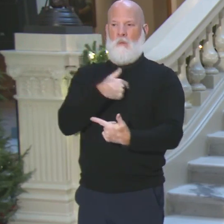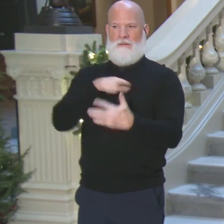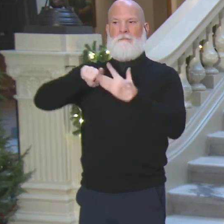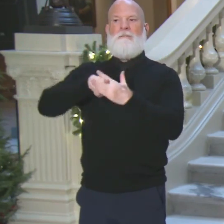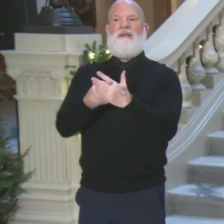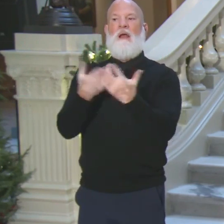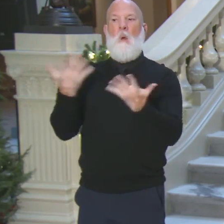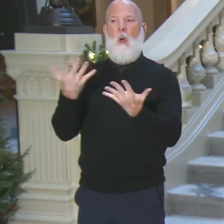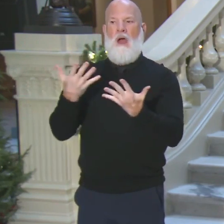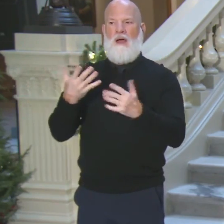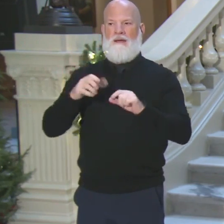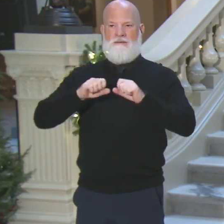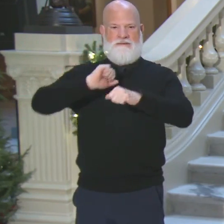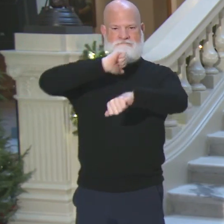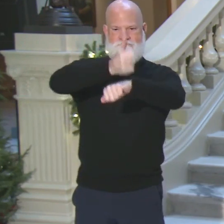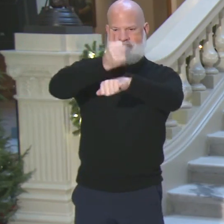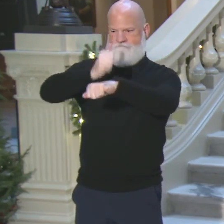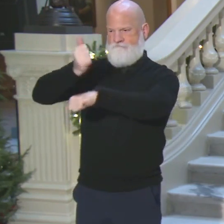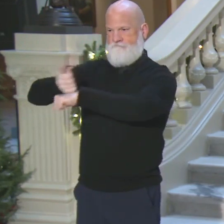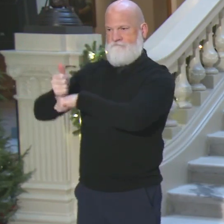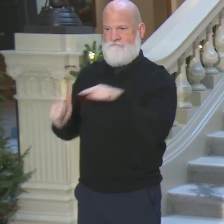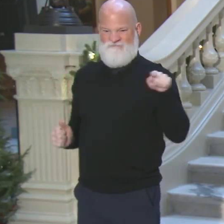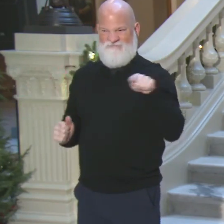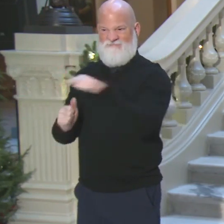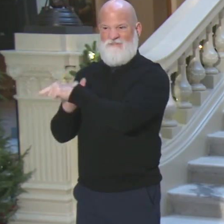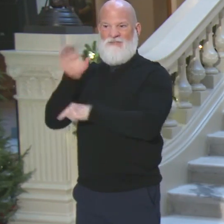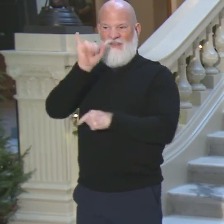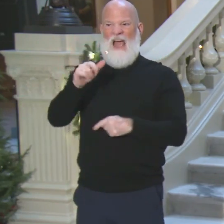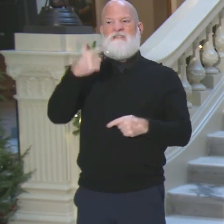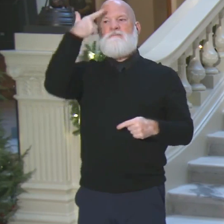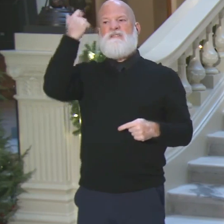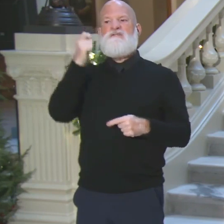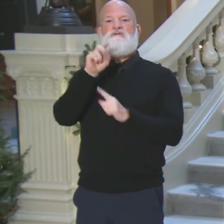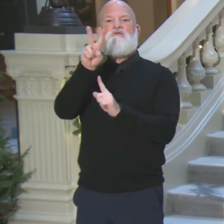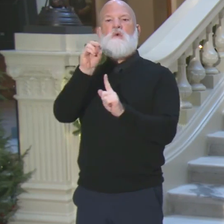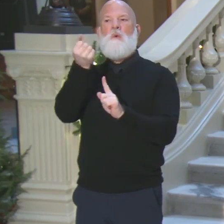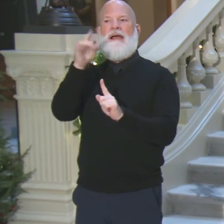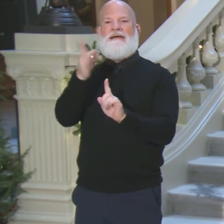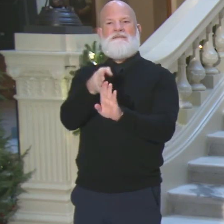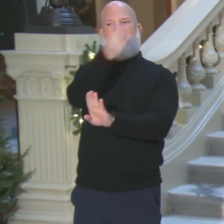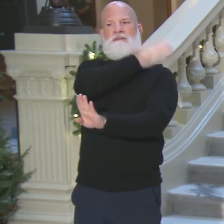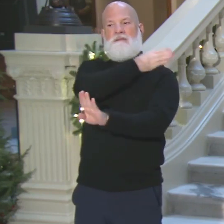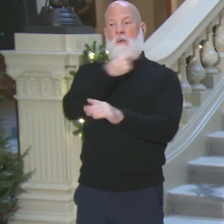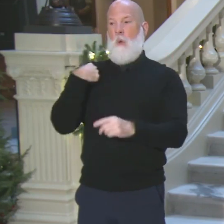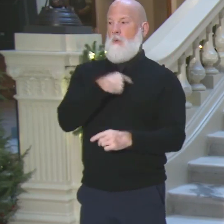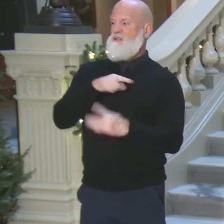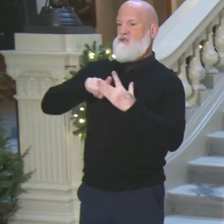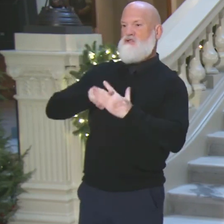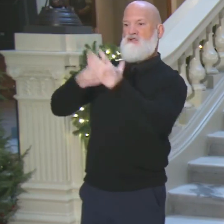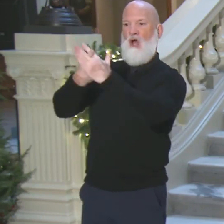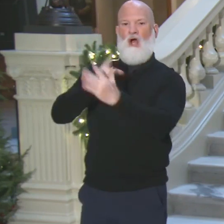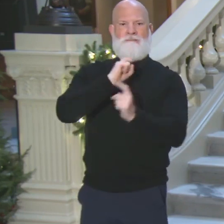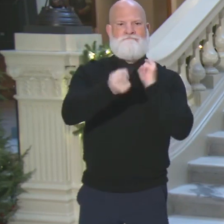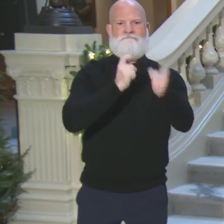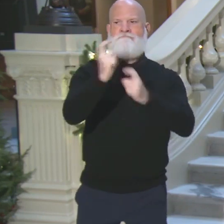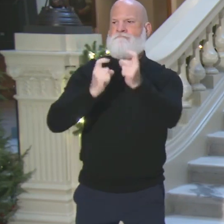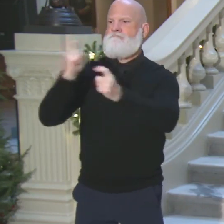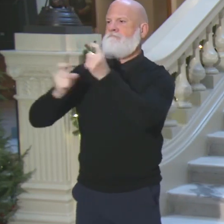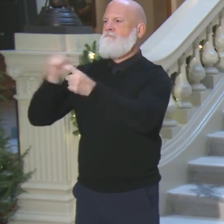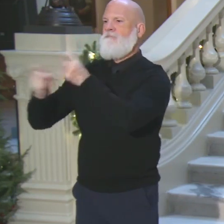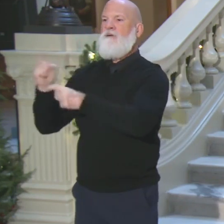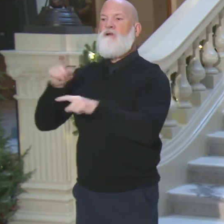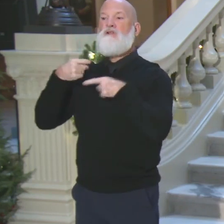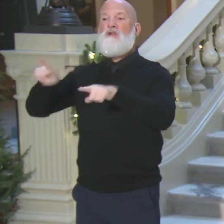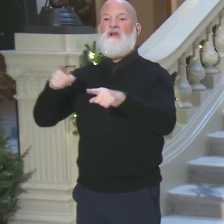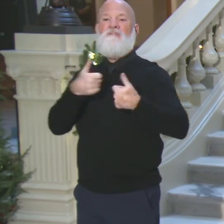of those that summer, and we made the initial delivery deadline of Valentine's Day of 2020.